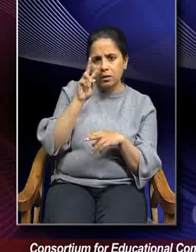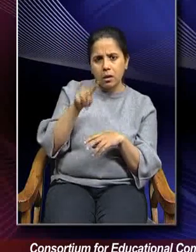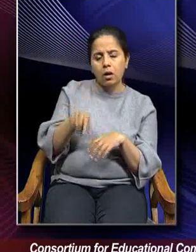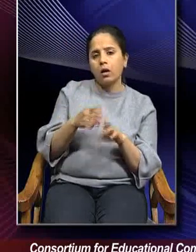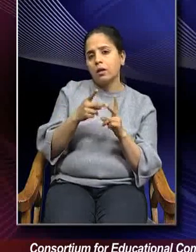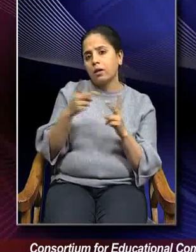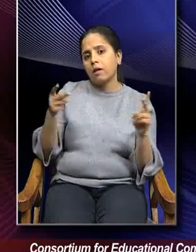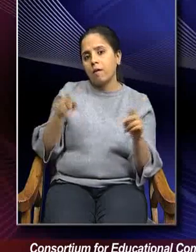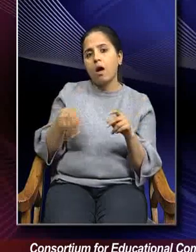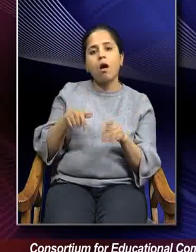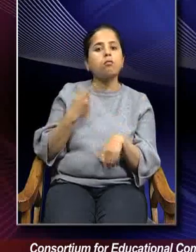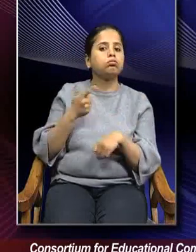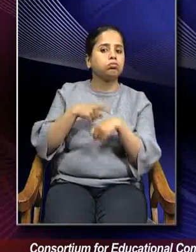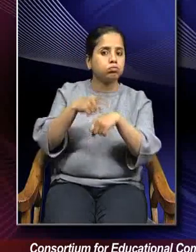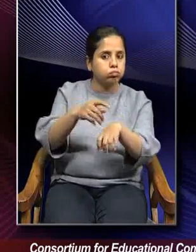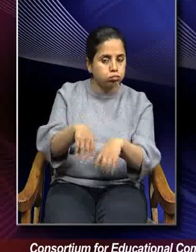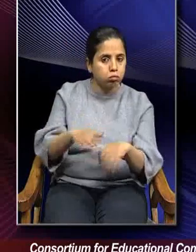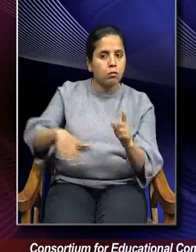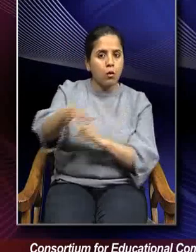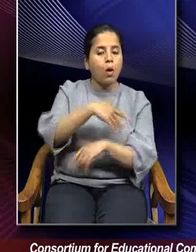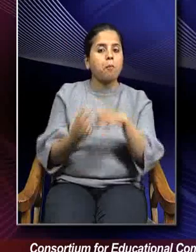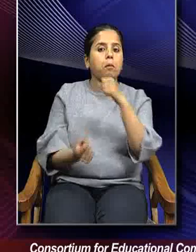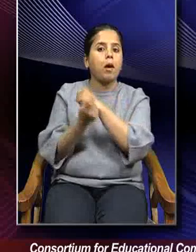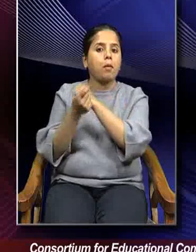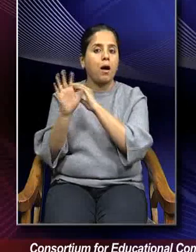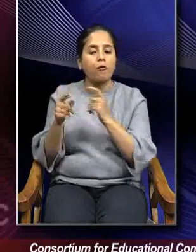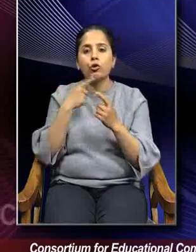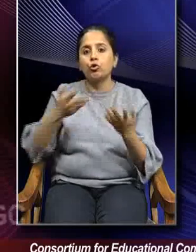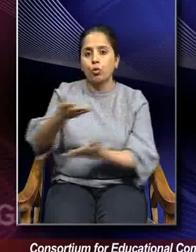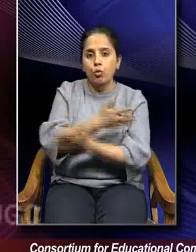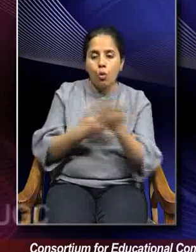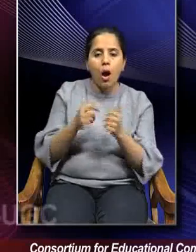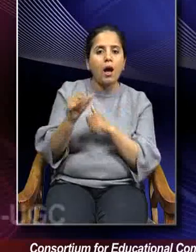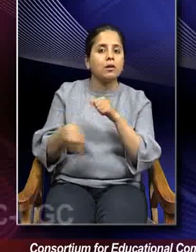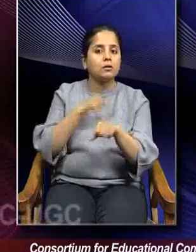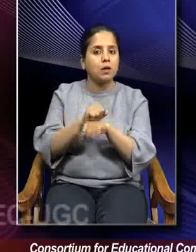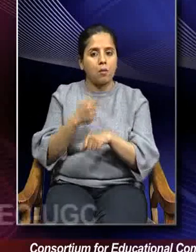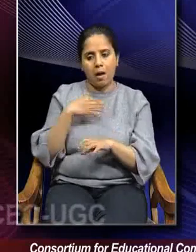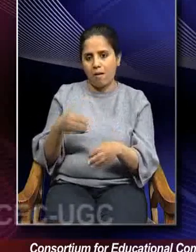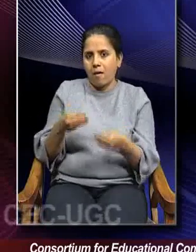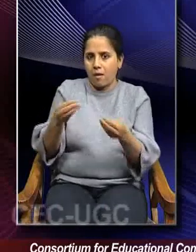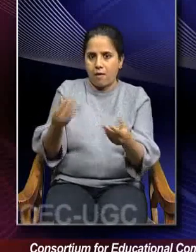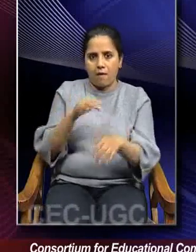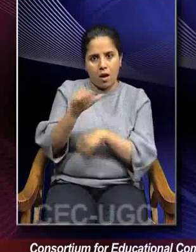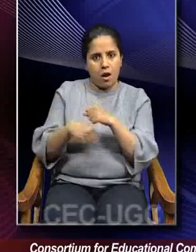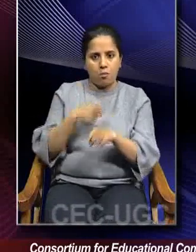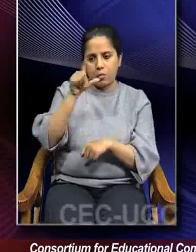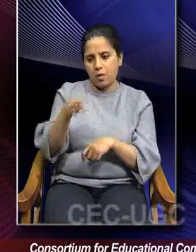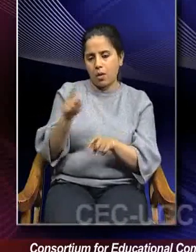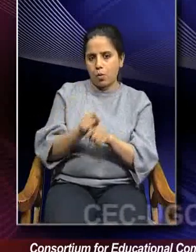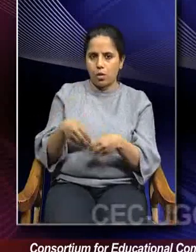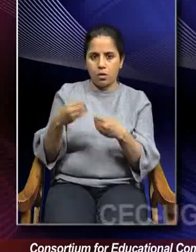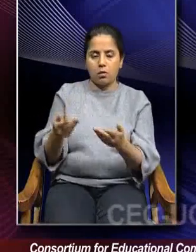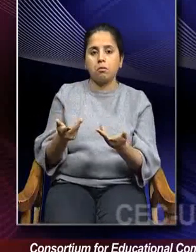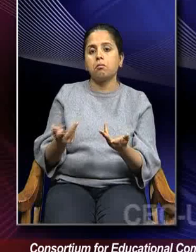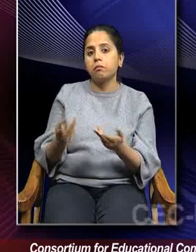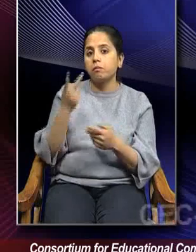occasions or what you call as circumstances of conversations and assignments, that I have given one assignment to my employee, what